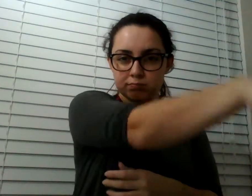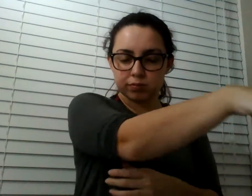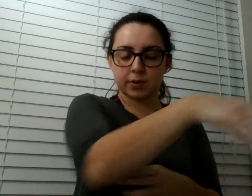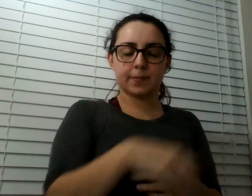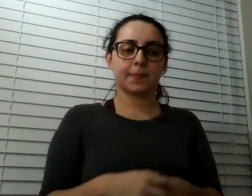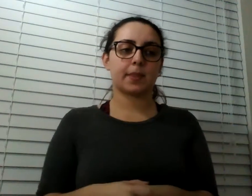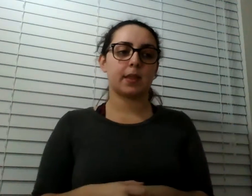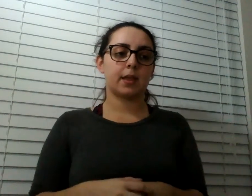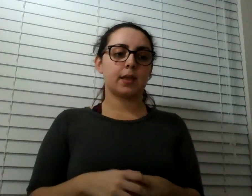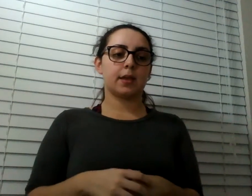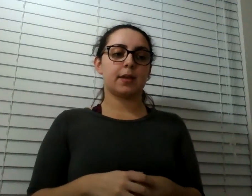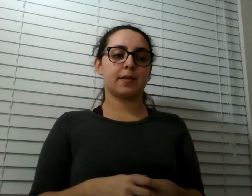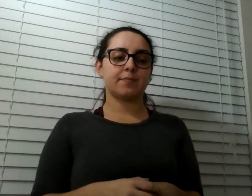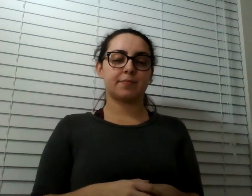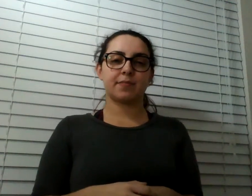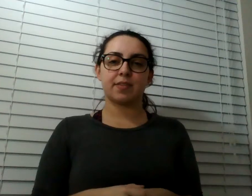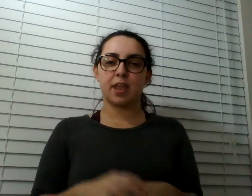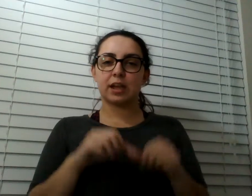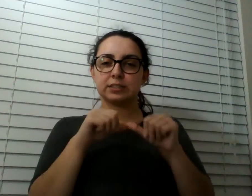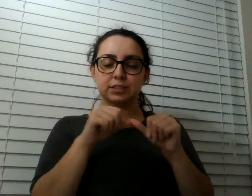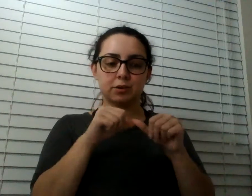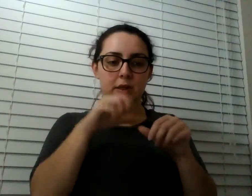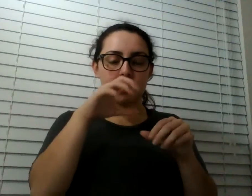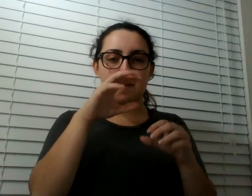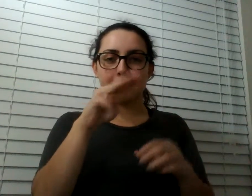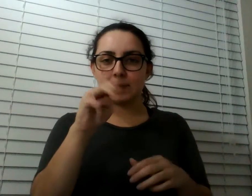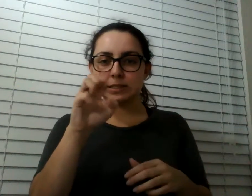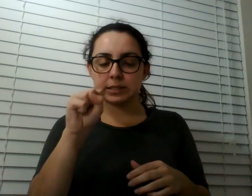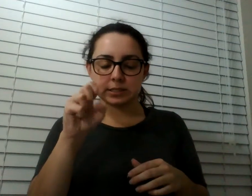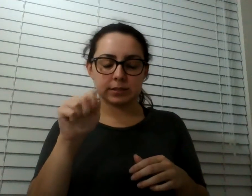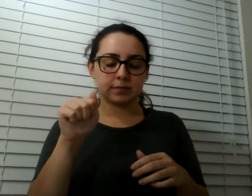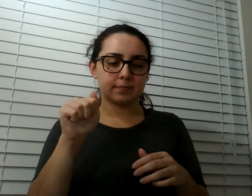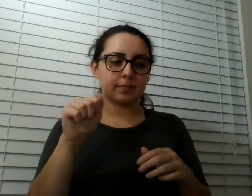unending landscape. But look, we're floating up here now. Yeah.